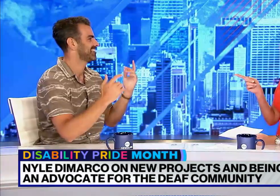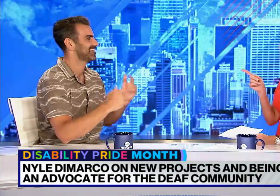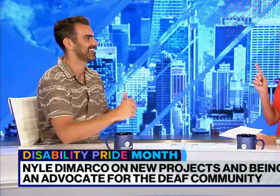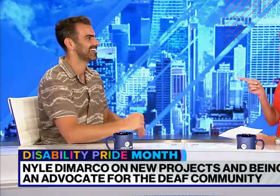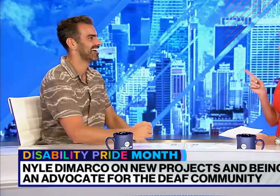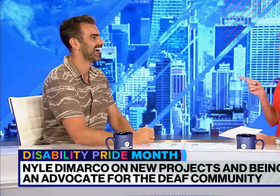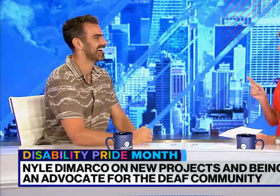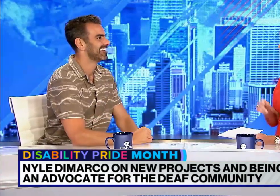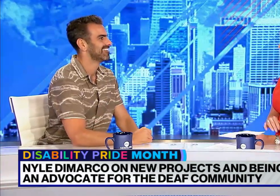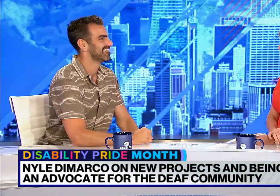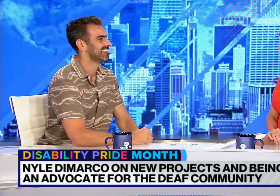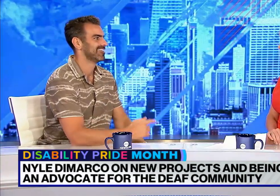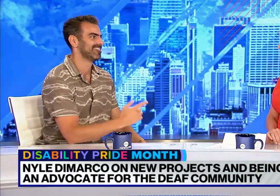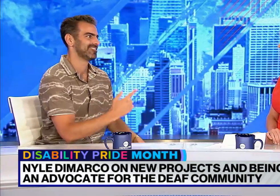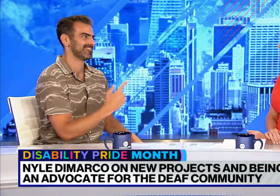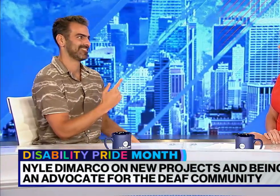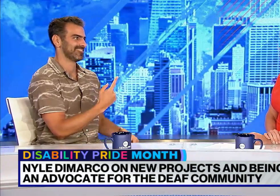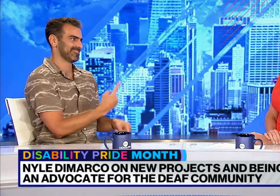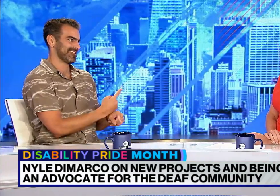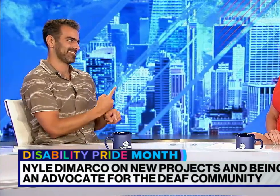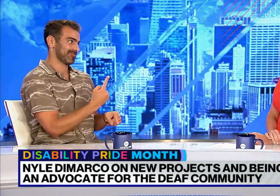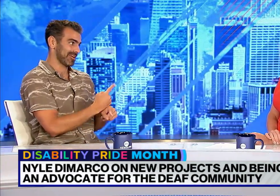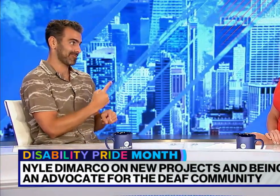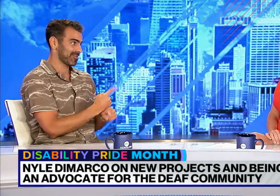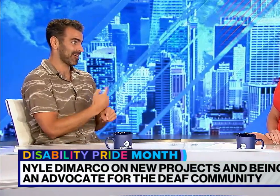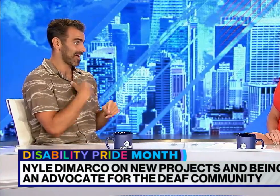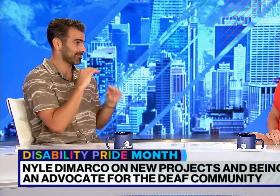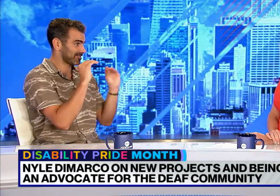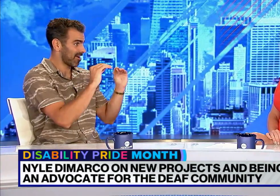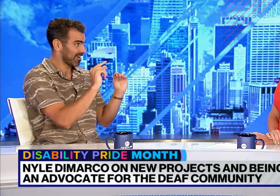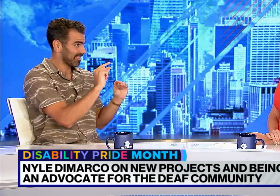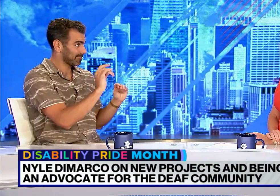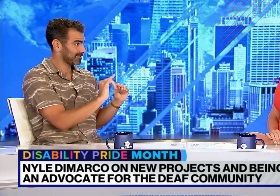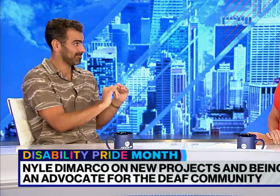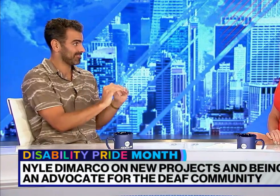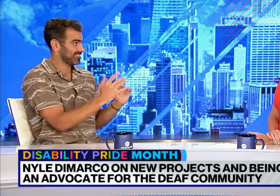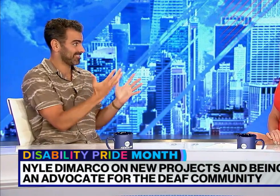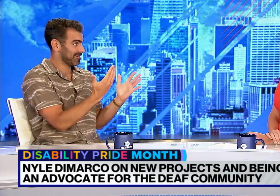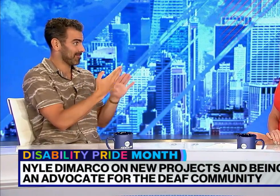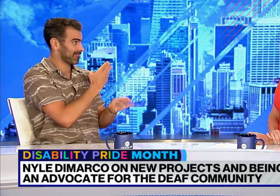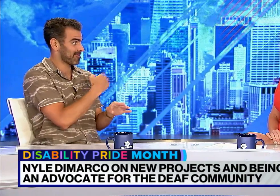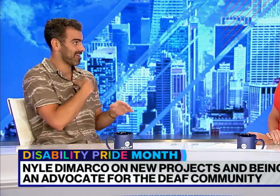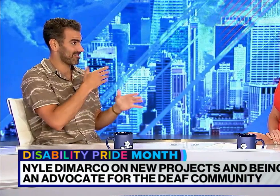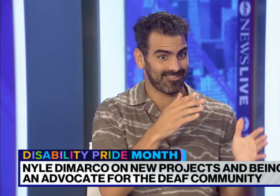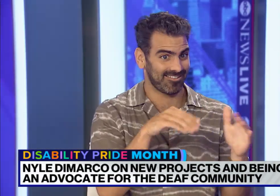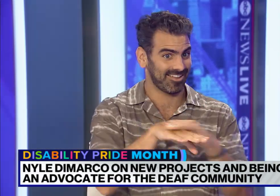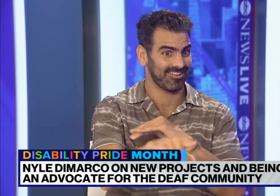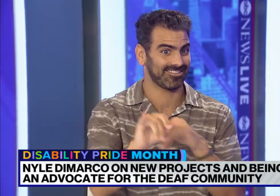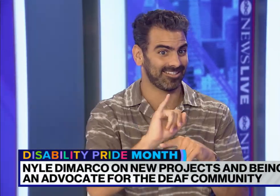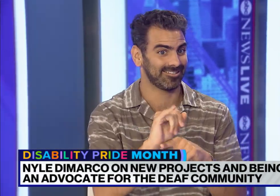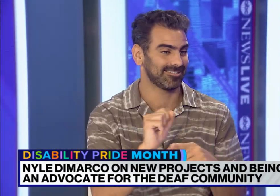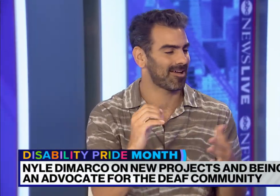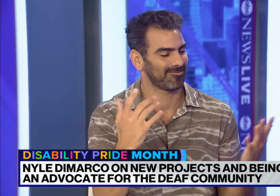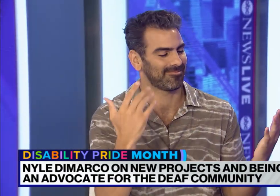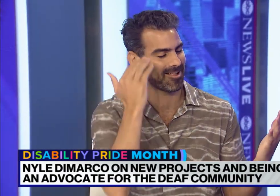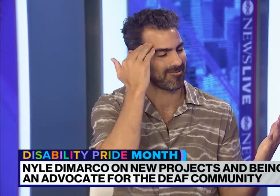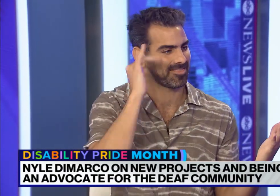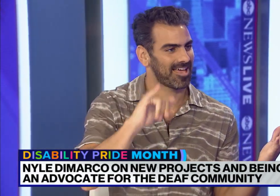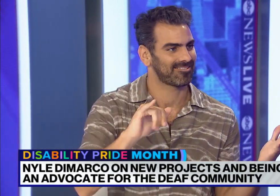well in math in college. That's why. Right. Yeah. Definitely. You know, and I taught a little bit as well. had a little bit of experience in the classroom before I came into